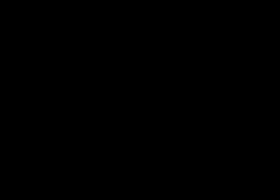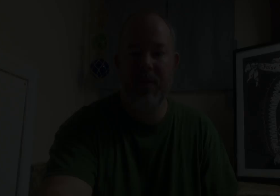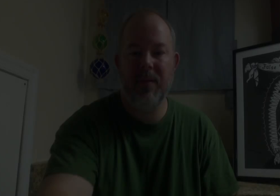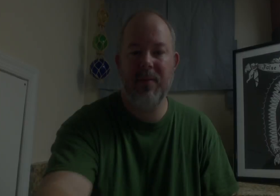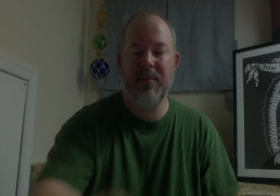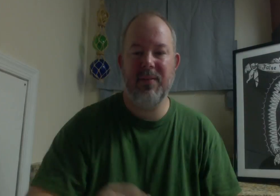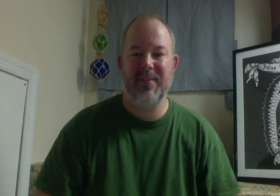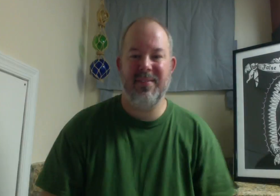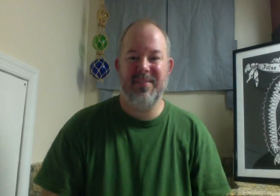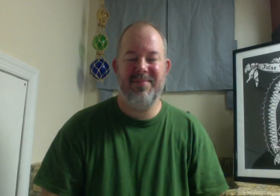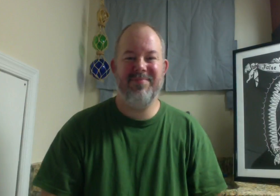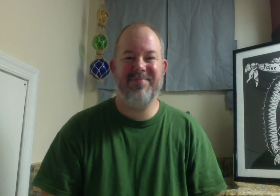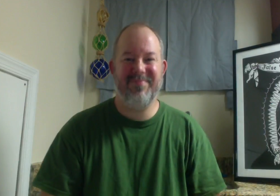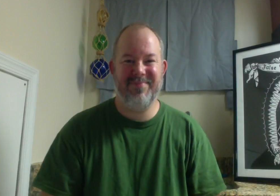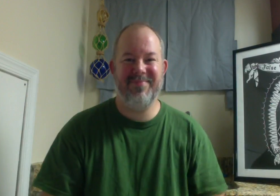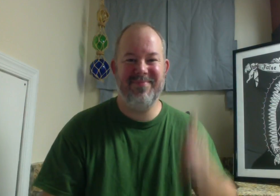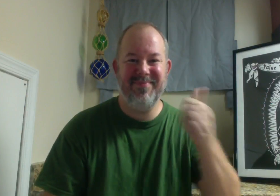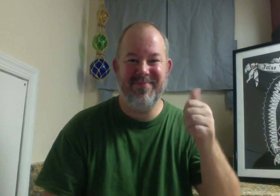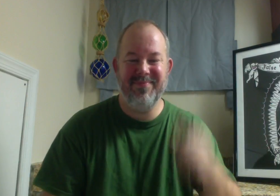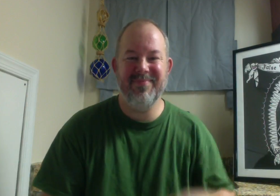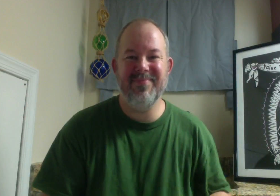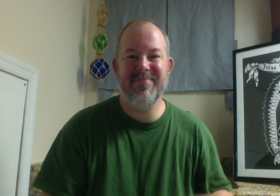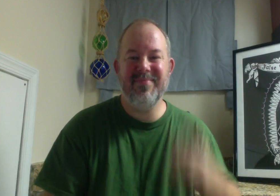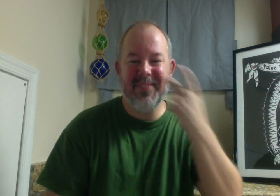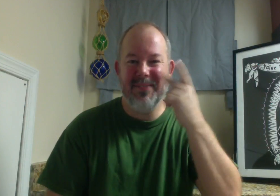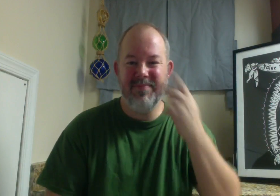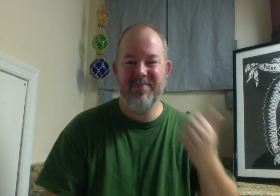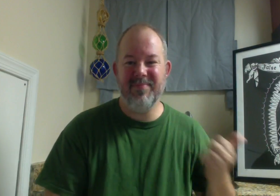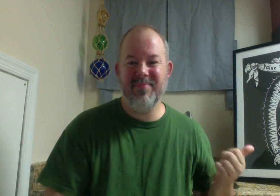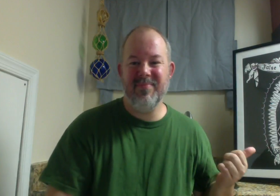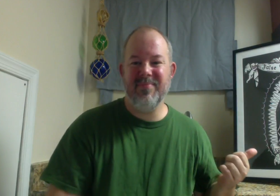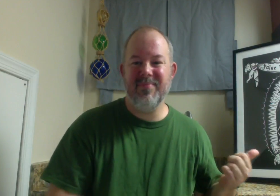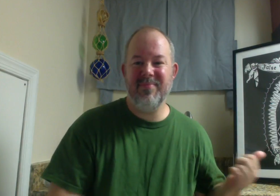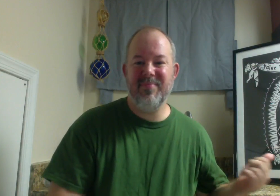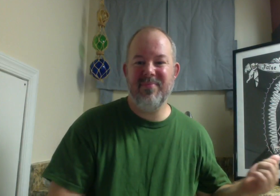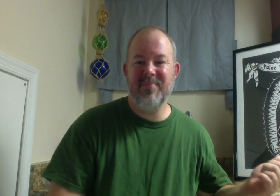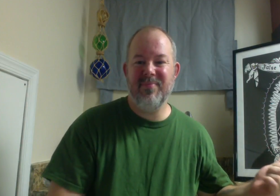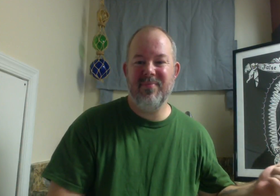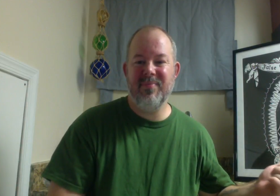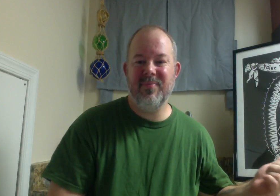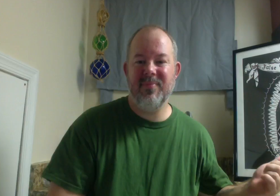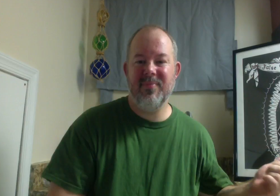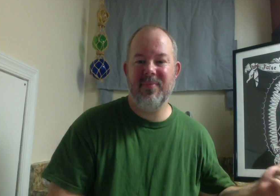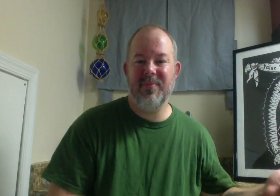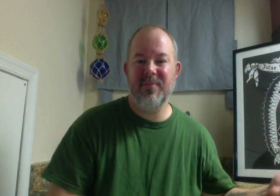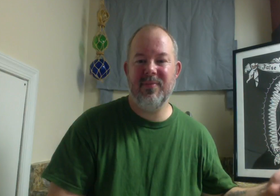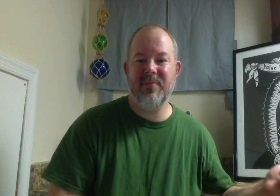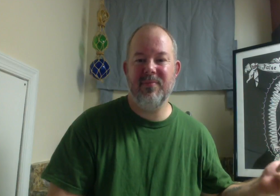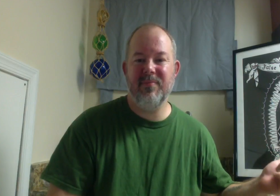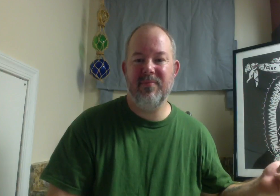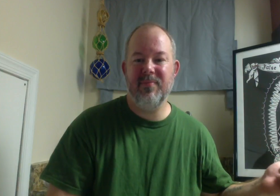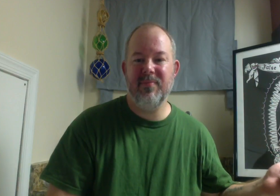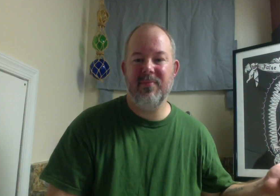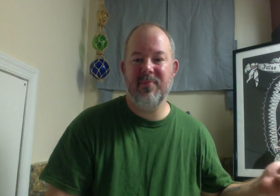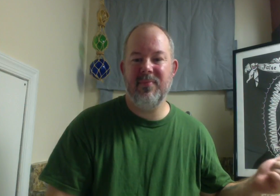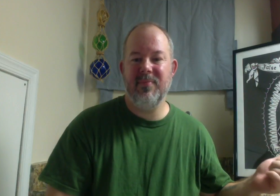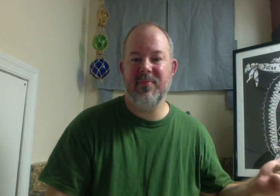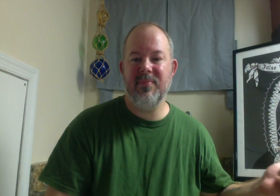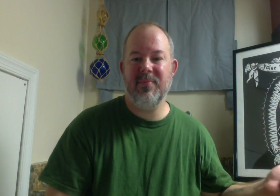Maybe you've come a long way. I'm trying to say that you're my friend, but you've got your